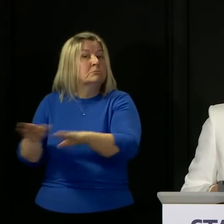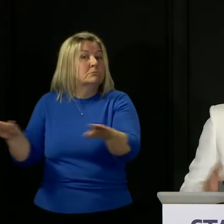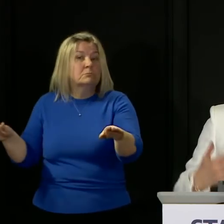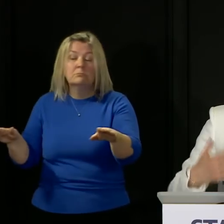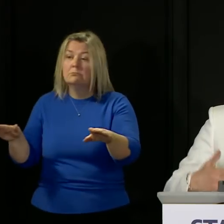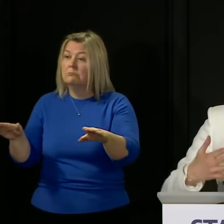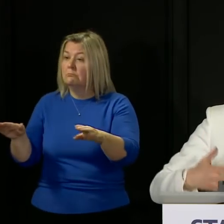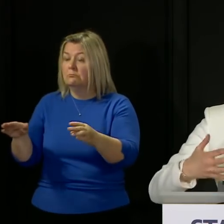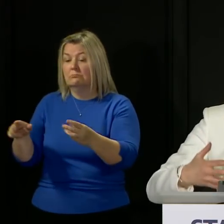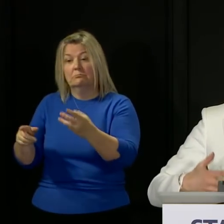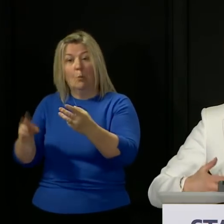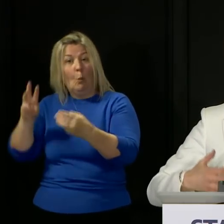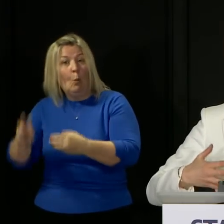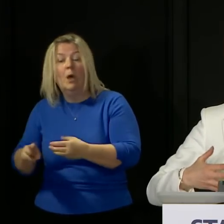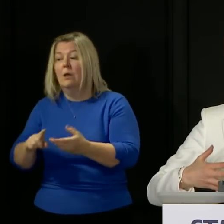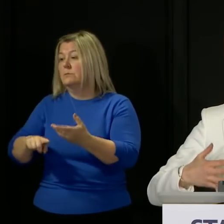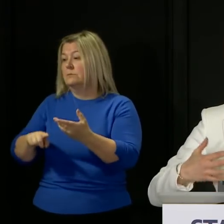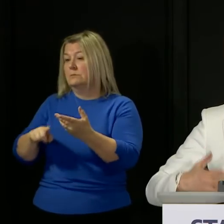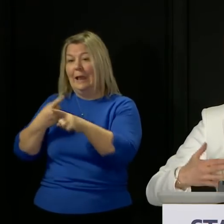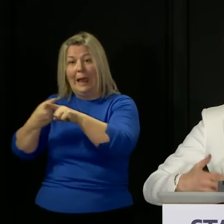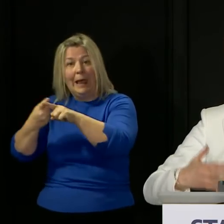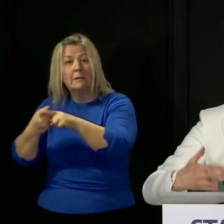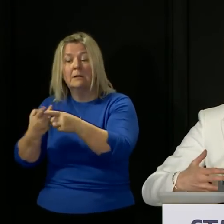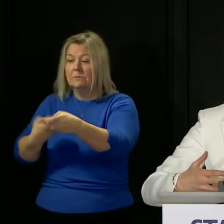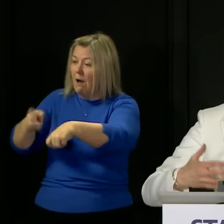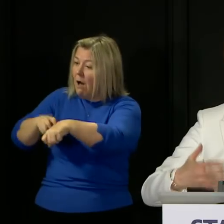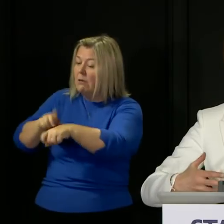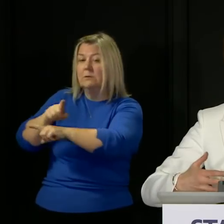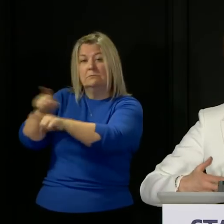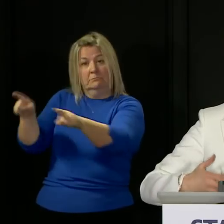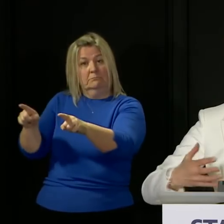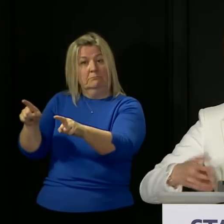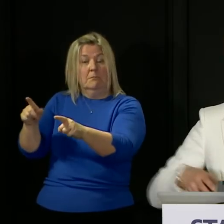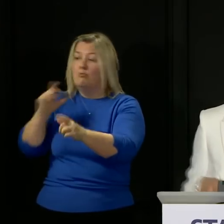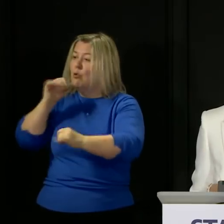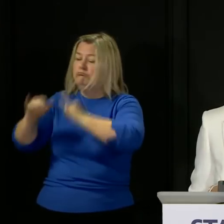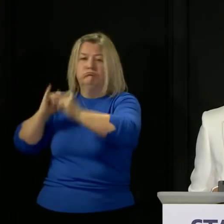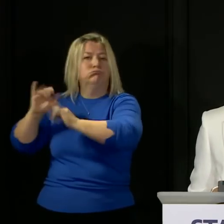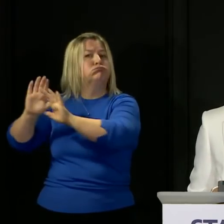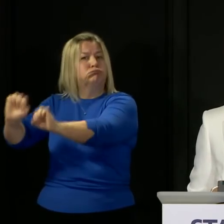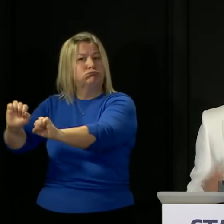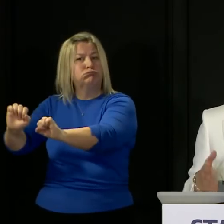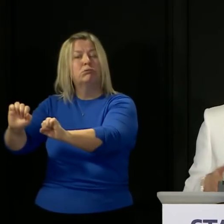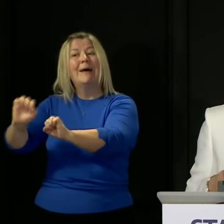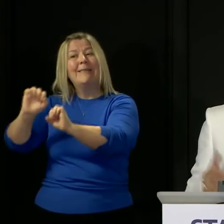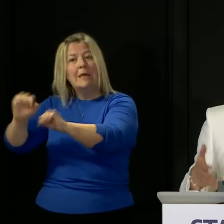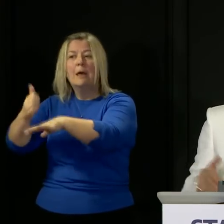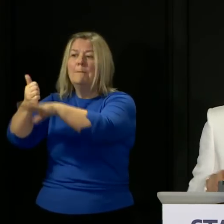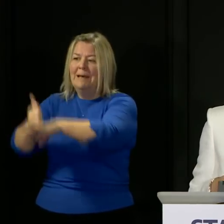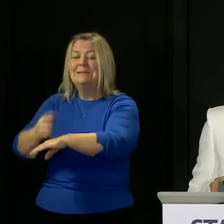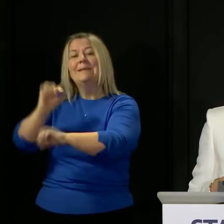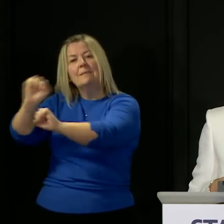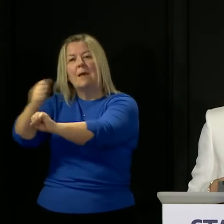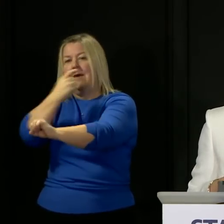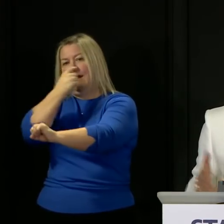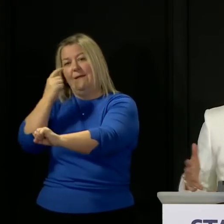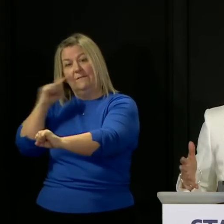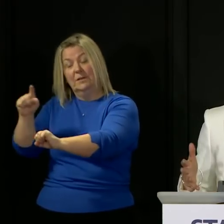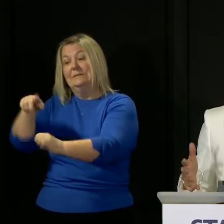are taking we are all taking the decisions that we think are right and appropriate in our circumstances based on the best evidence and I will